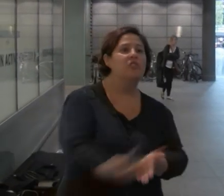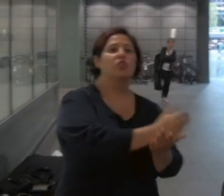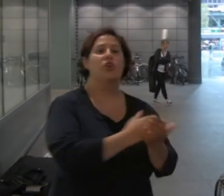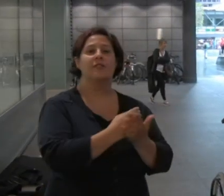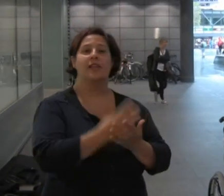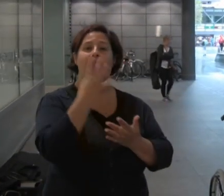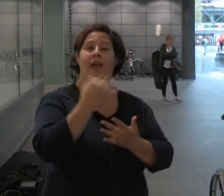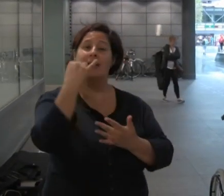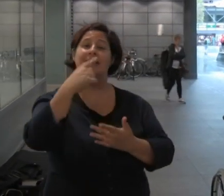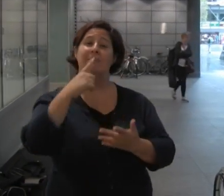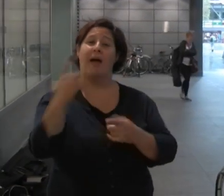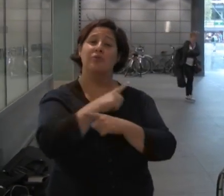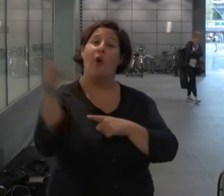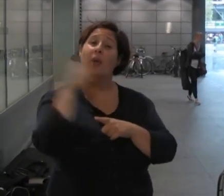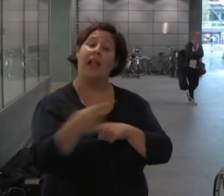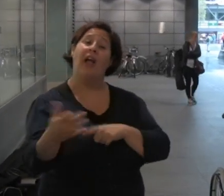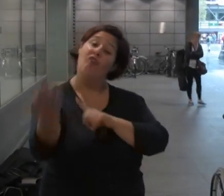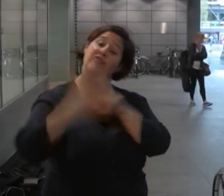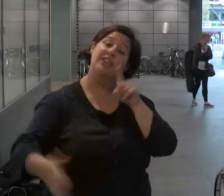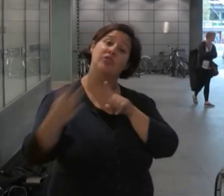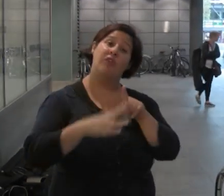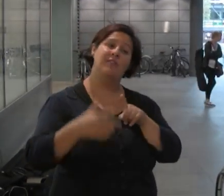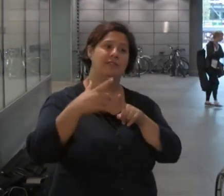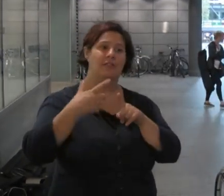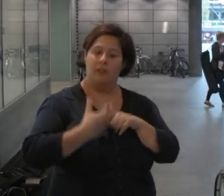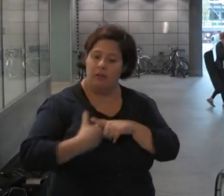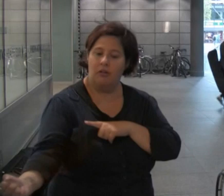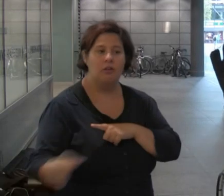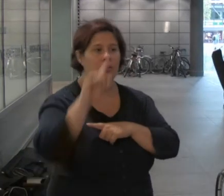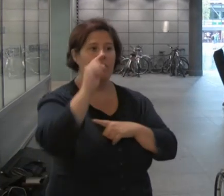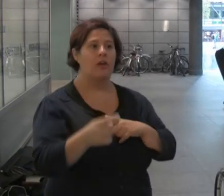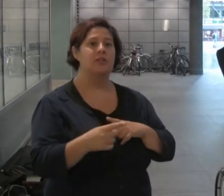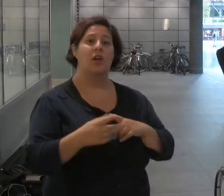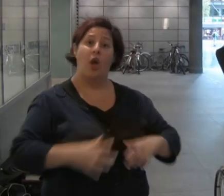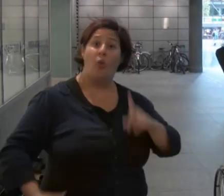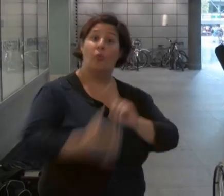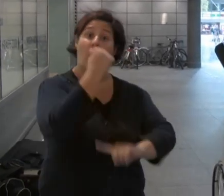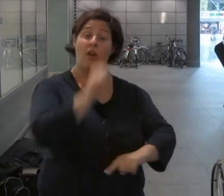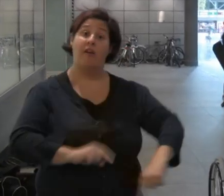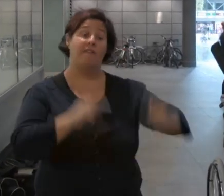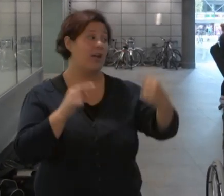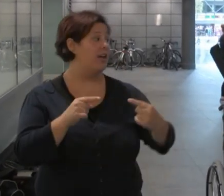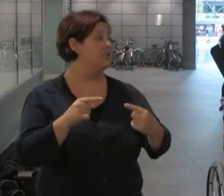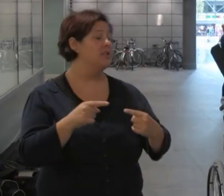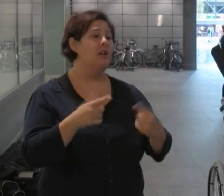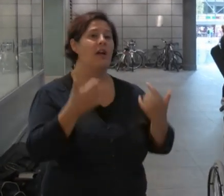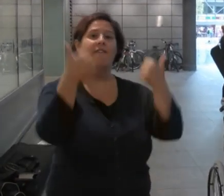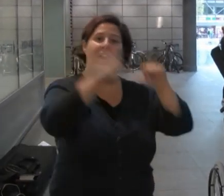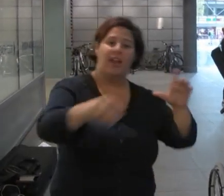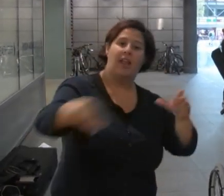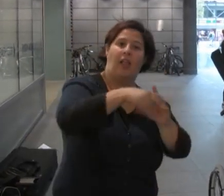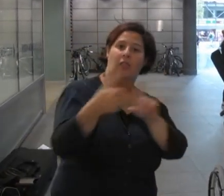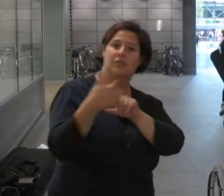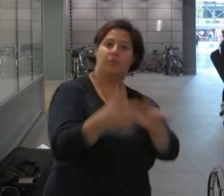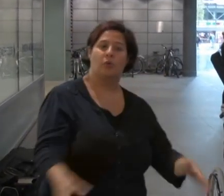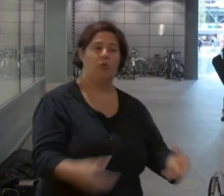£96 a week, and the reassurance that it couldn't be taken away. When she won her battle, she was finally put into the support